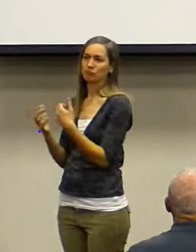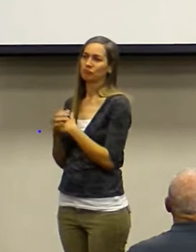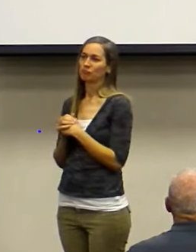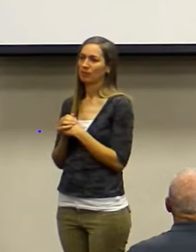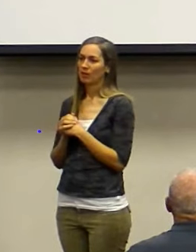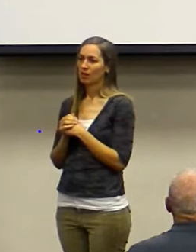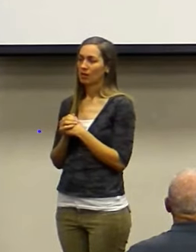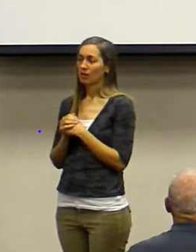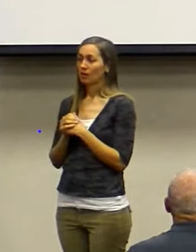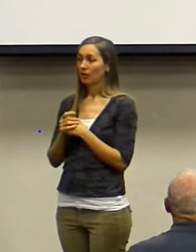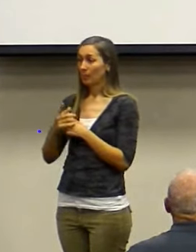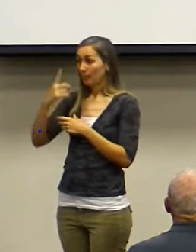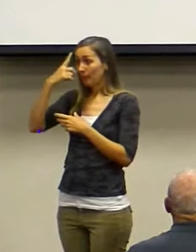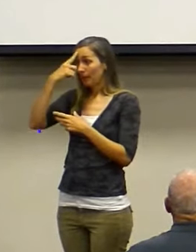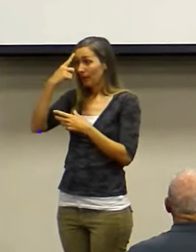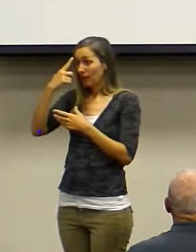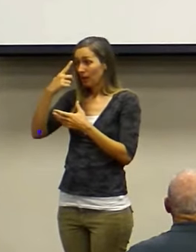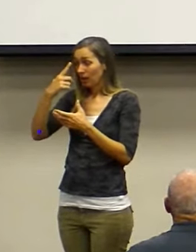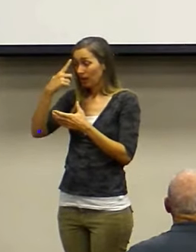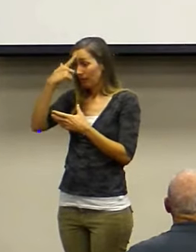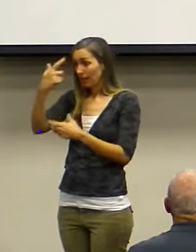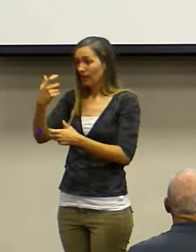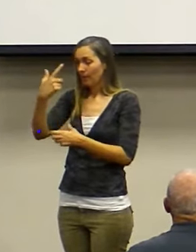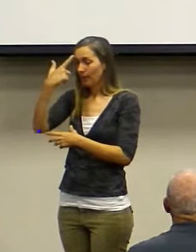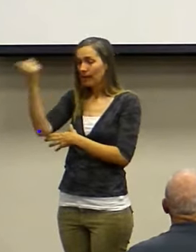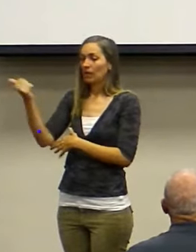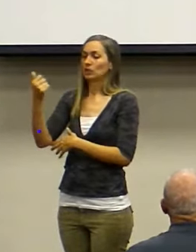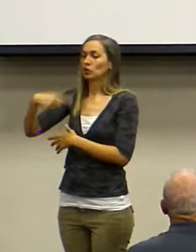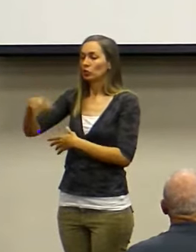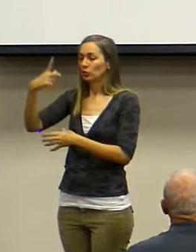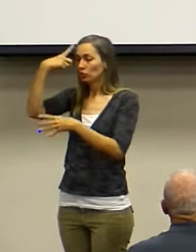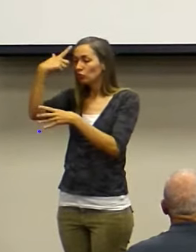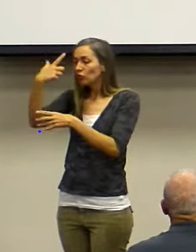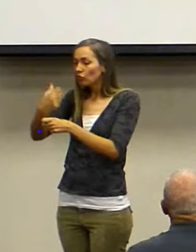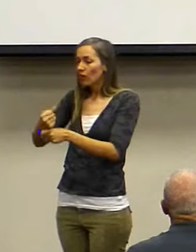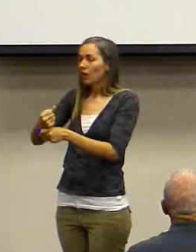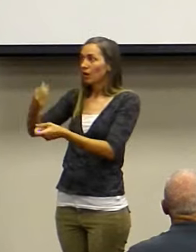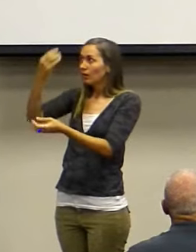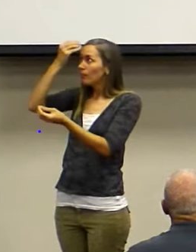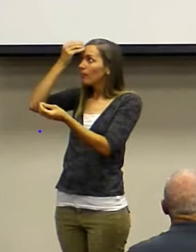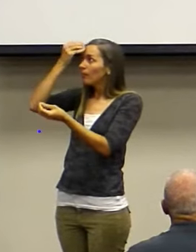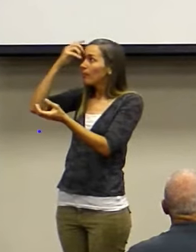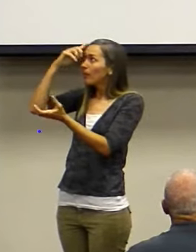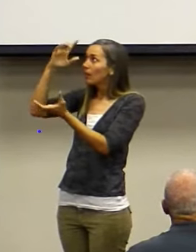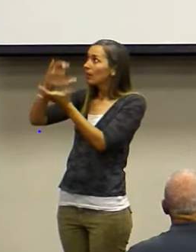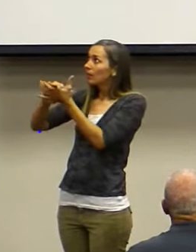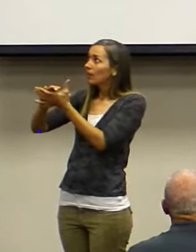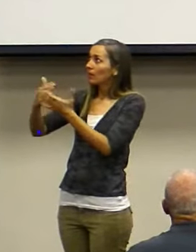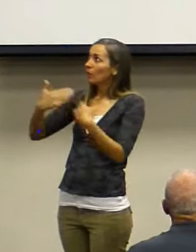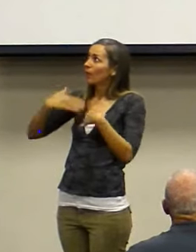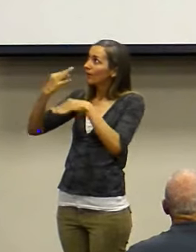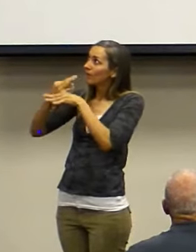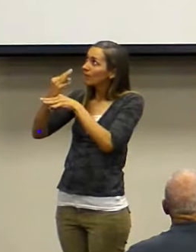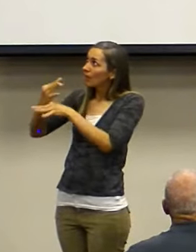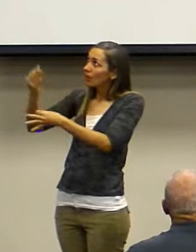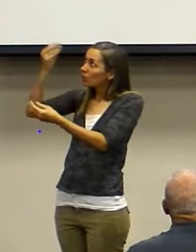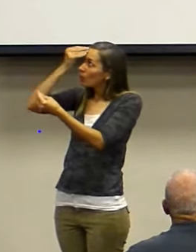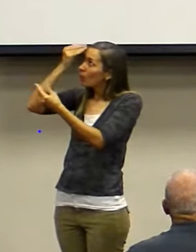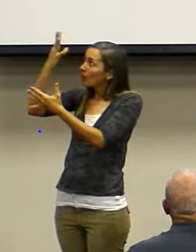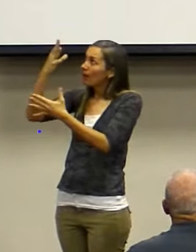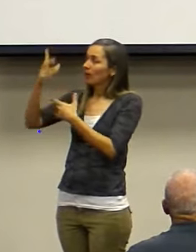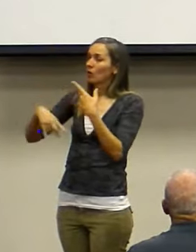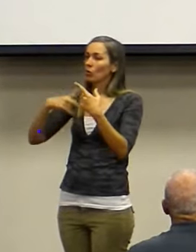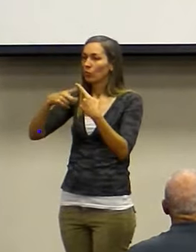Because you trust and believe, because you have faith, because you are obedient to the Lord. In your time of struggles,